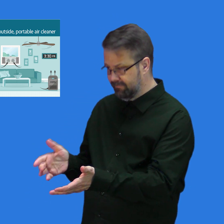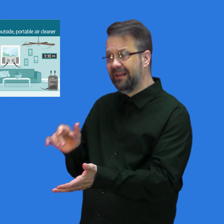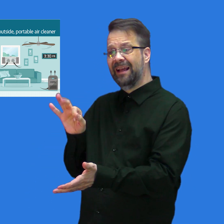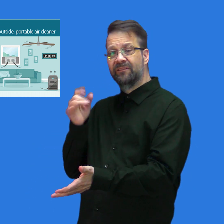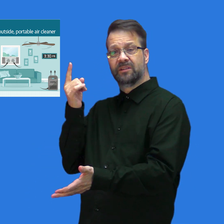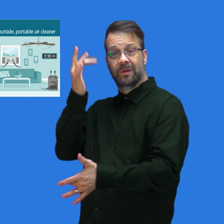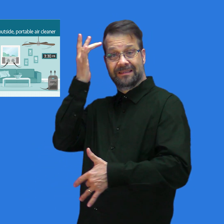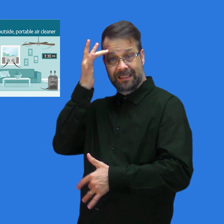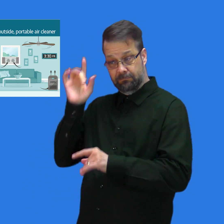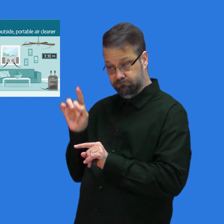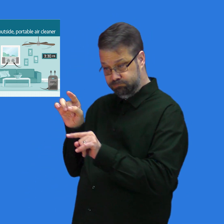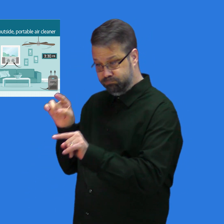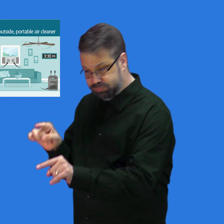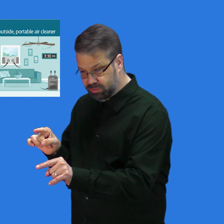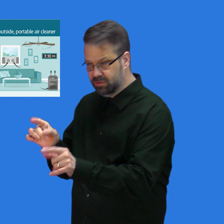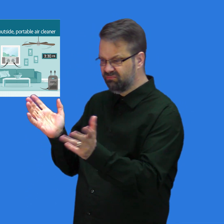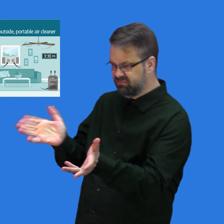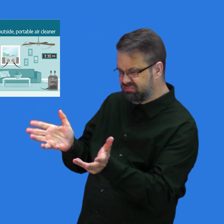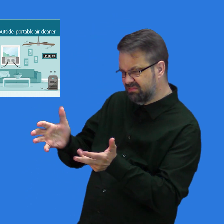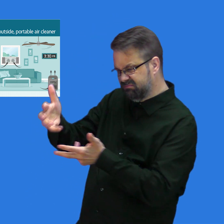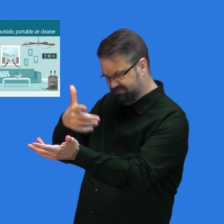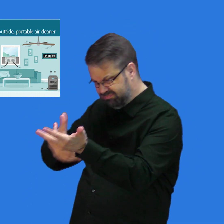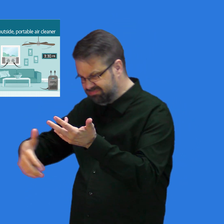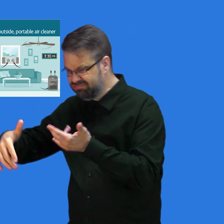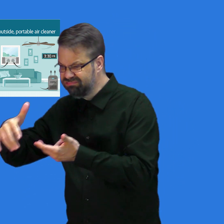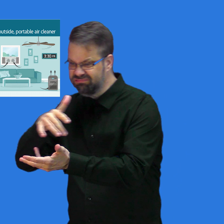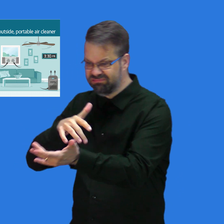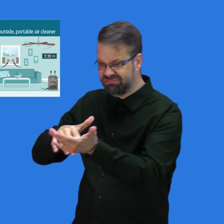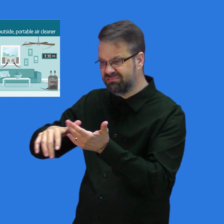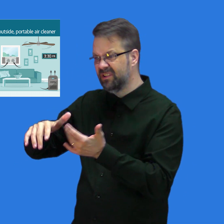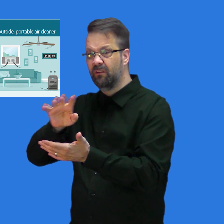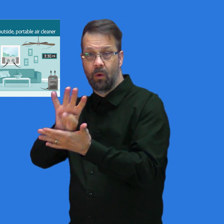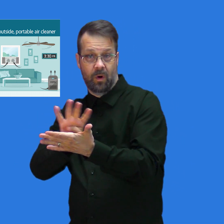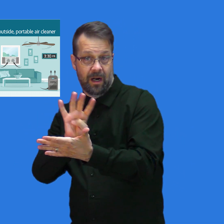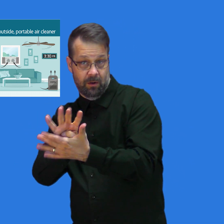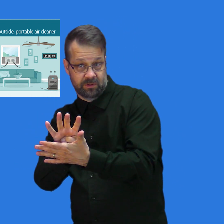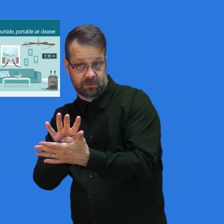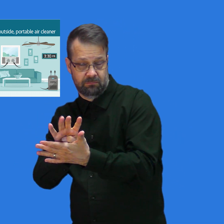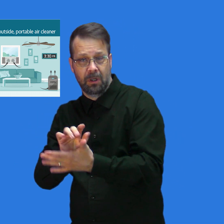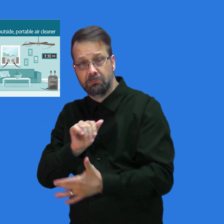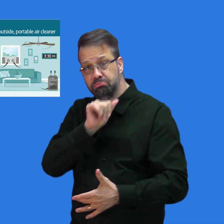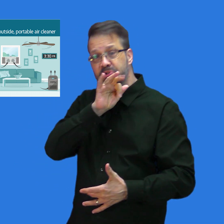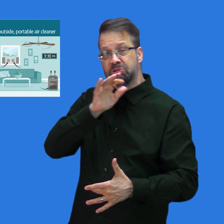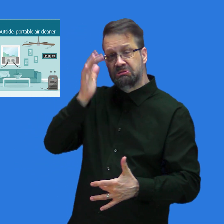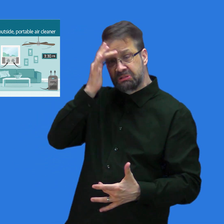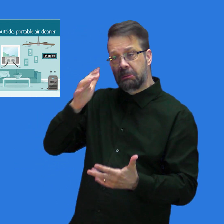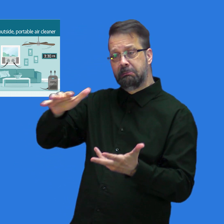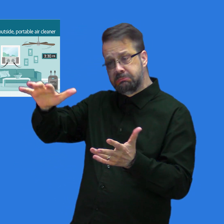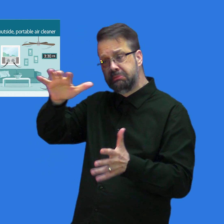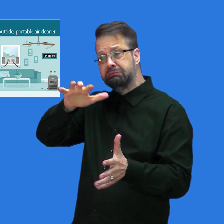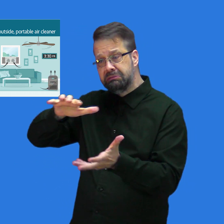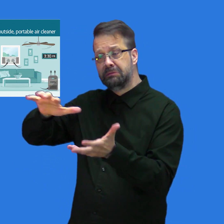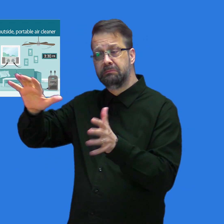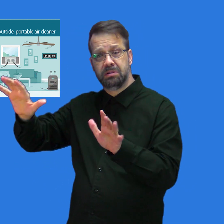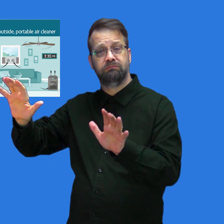left shows how many virus particles would be in the air after a four-hour visit by an infected person.